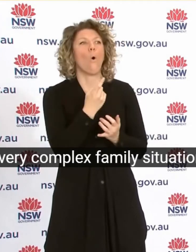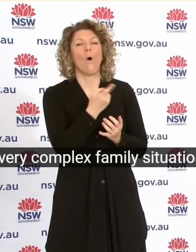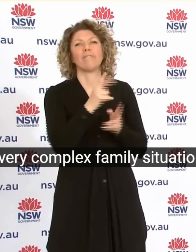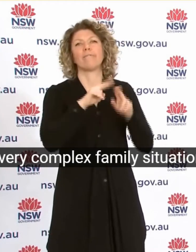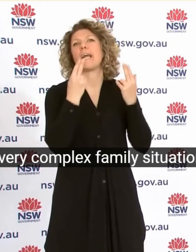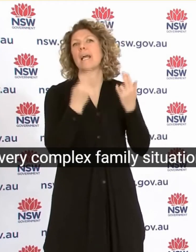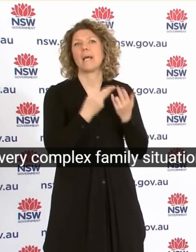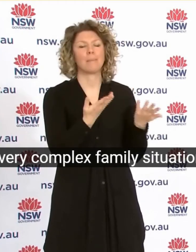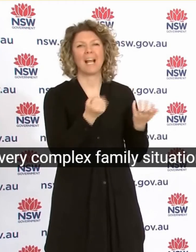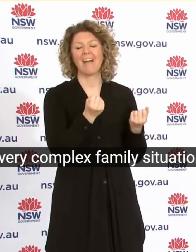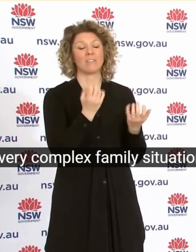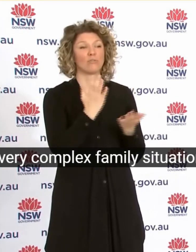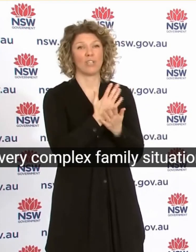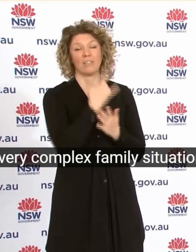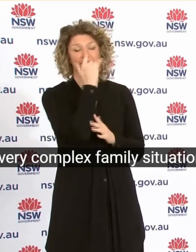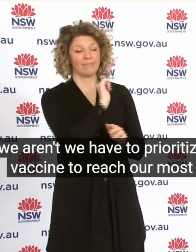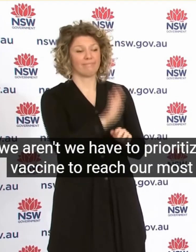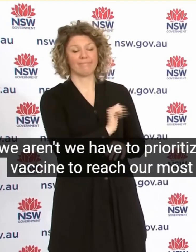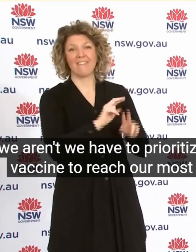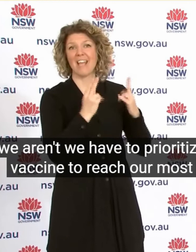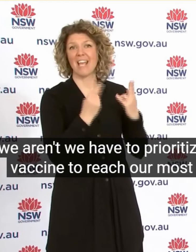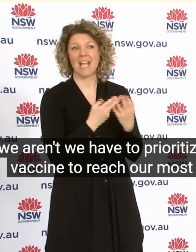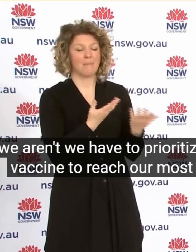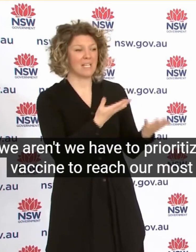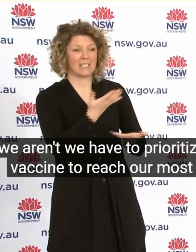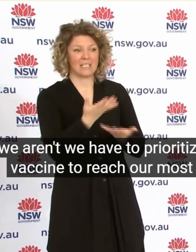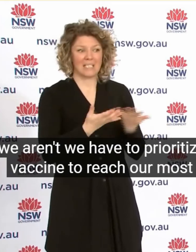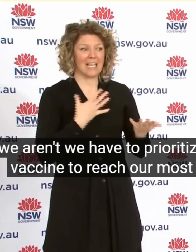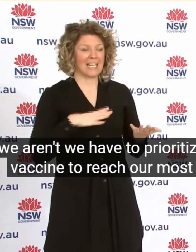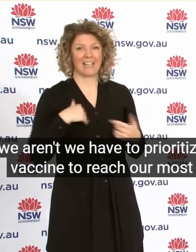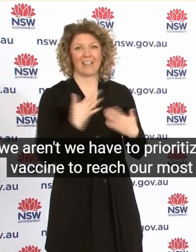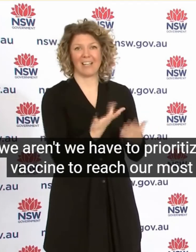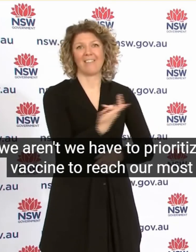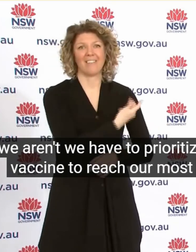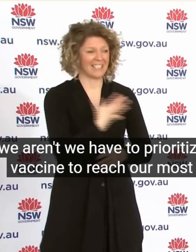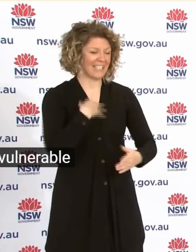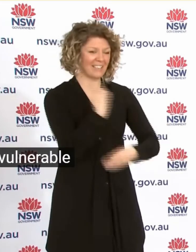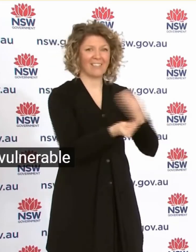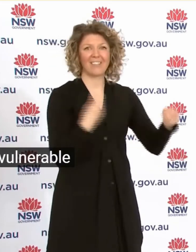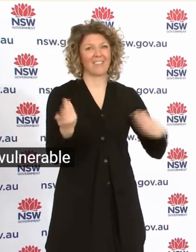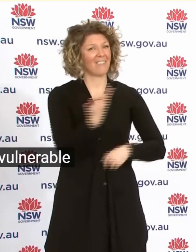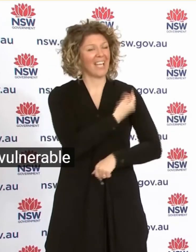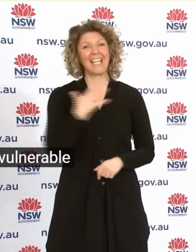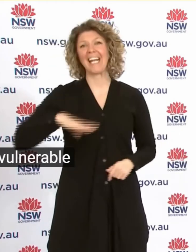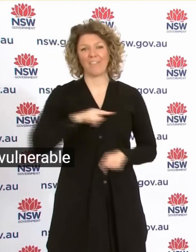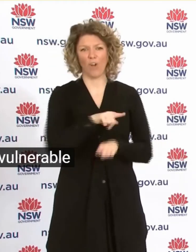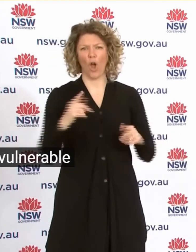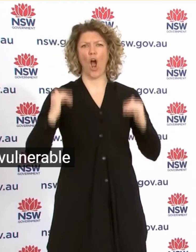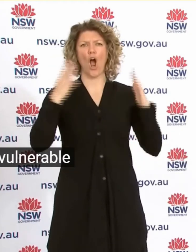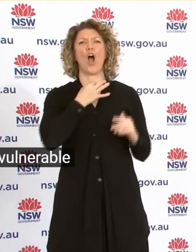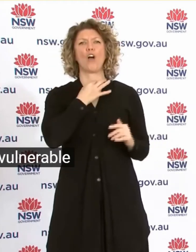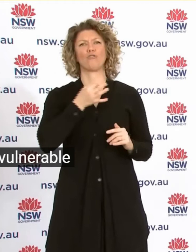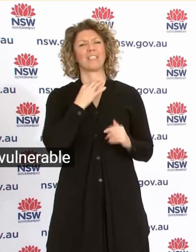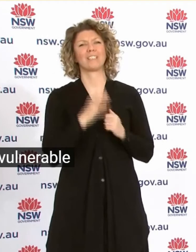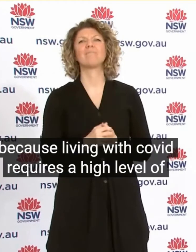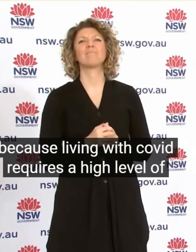Family Situations We Have To Prioritize Vaccine To Reach Our Most Vulnerables Because Living